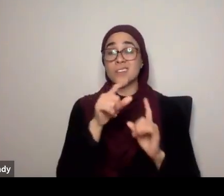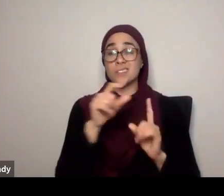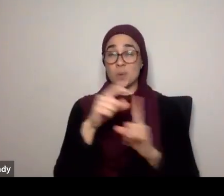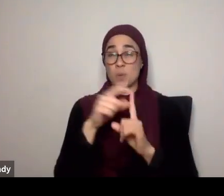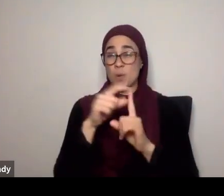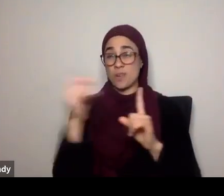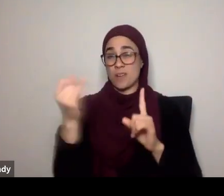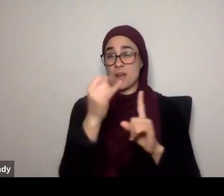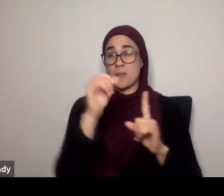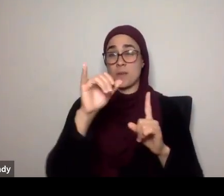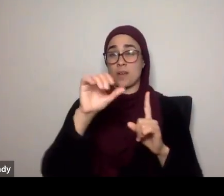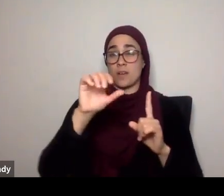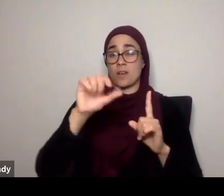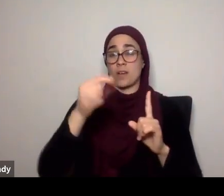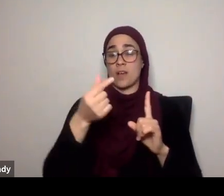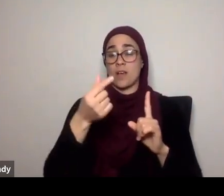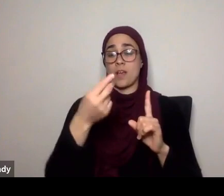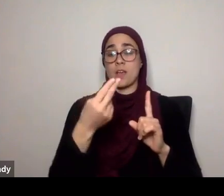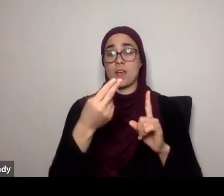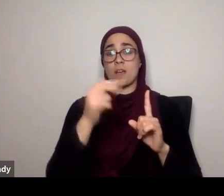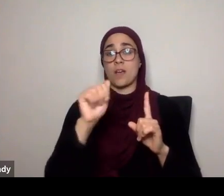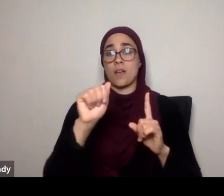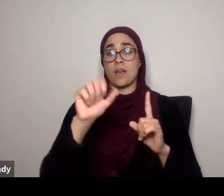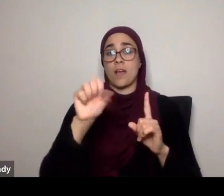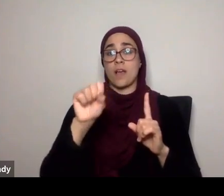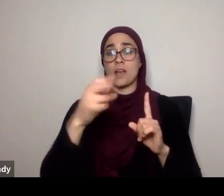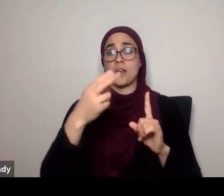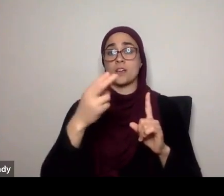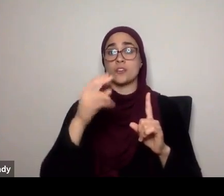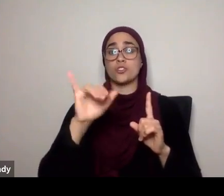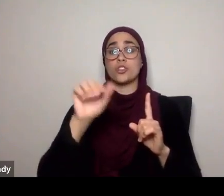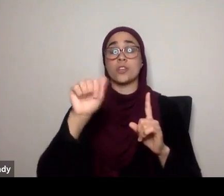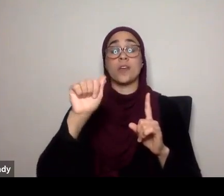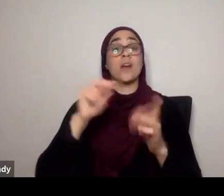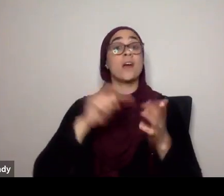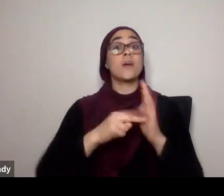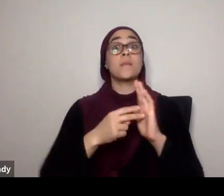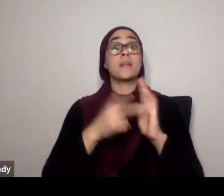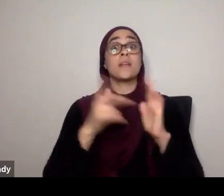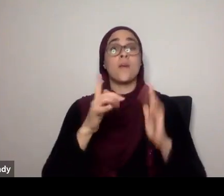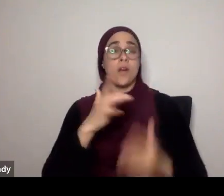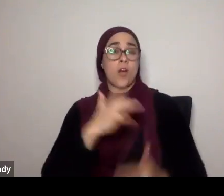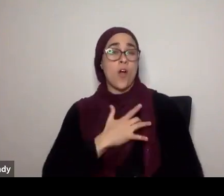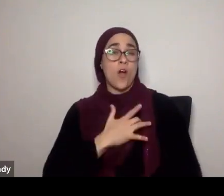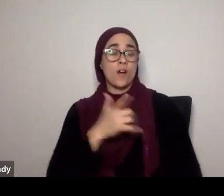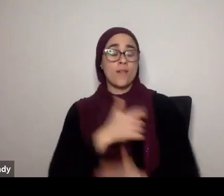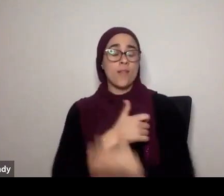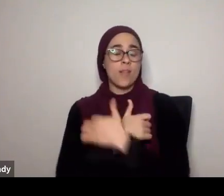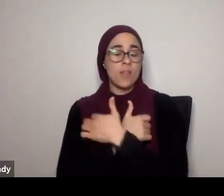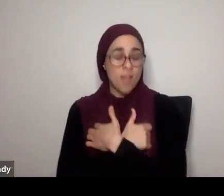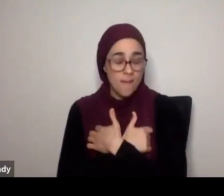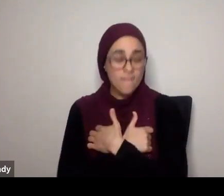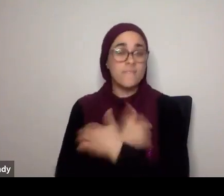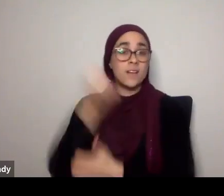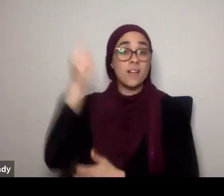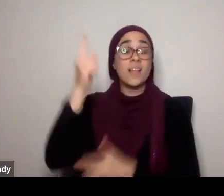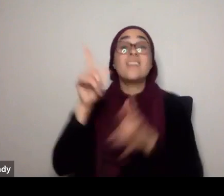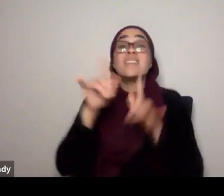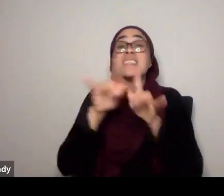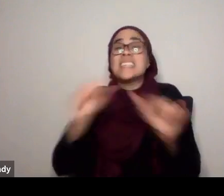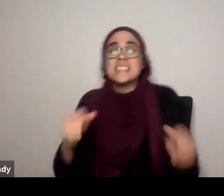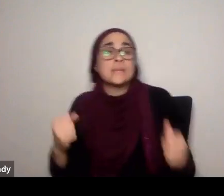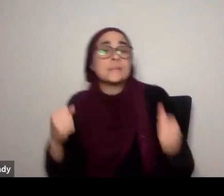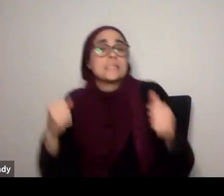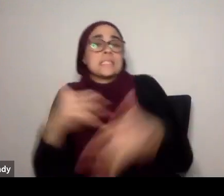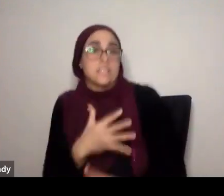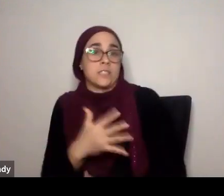mindfulness, the state in your heart, where you love Allah, and fear Allah, at the same time, you love Allah, because you know how much he's done,